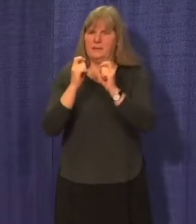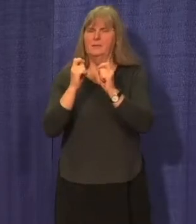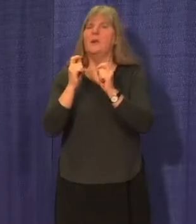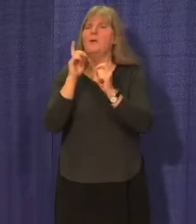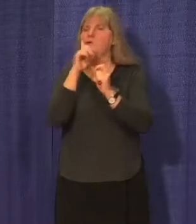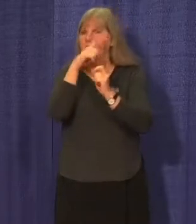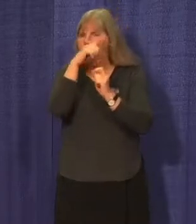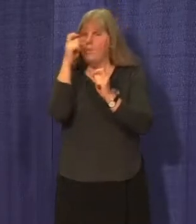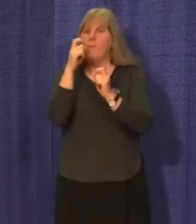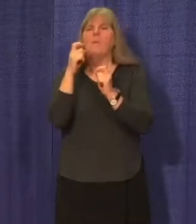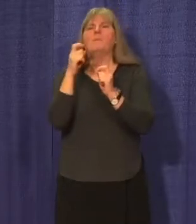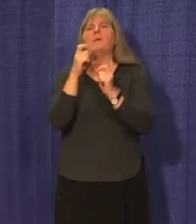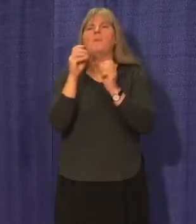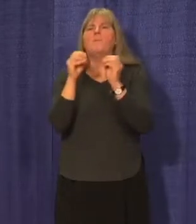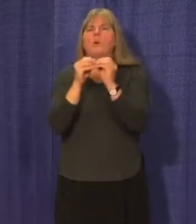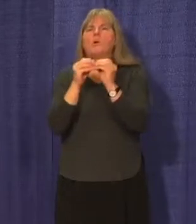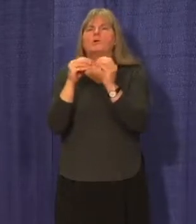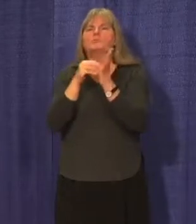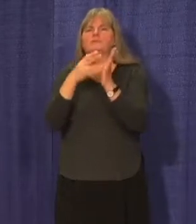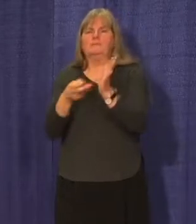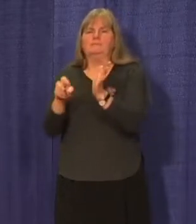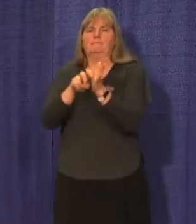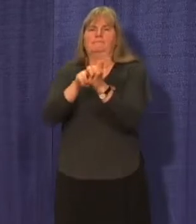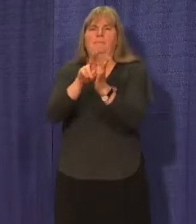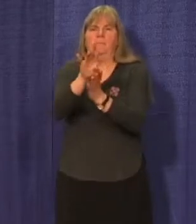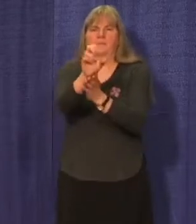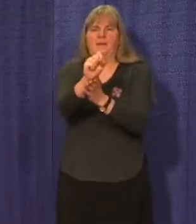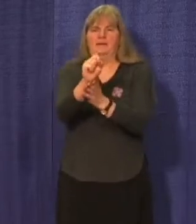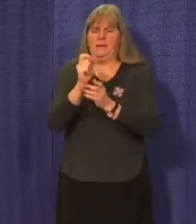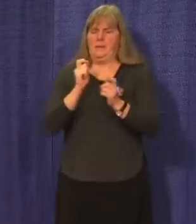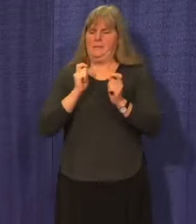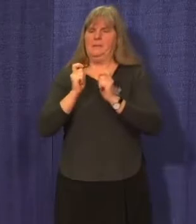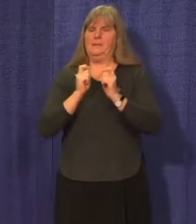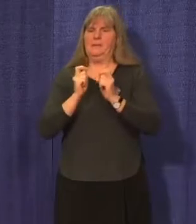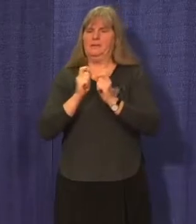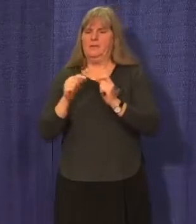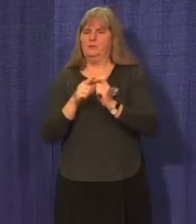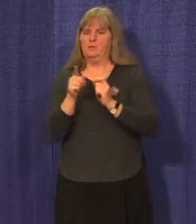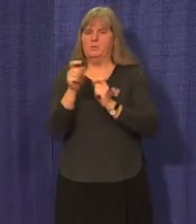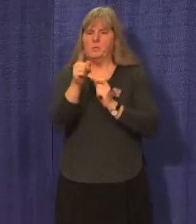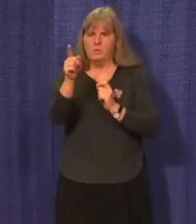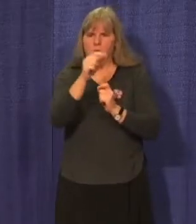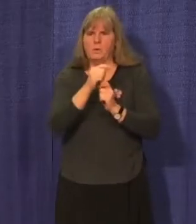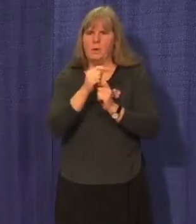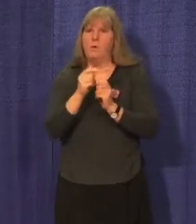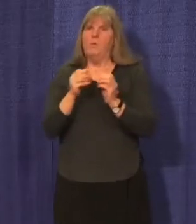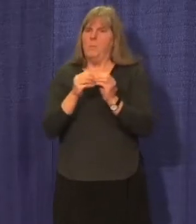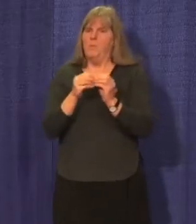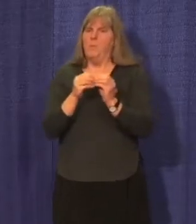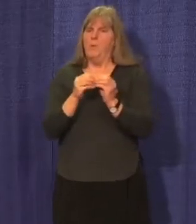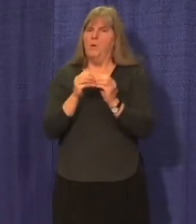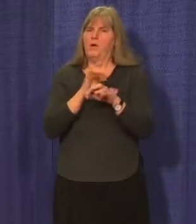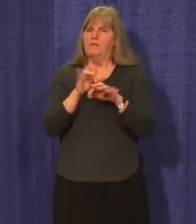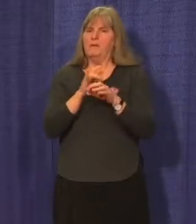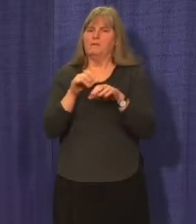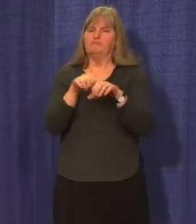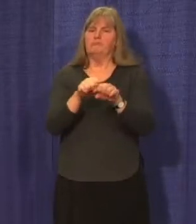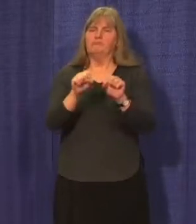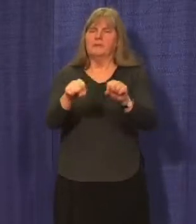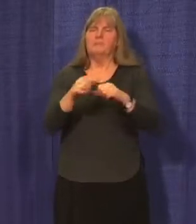can ride the bus. These adjustments will allow us to accommodate some additional students on the current buses.